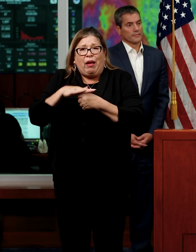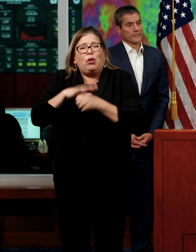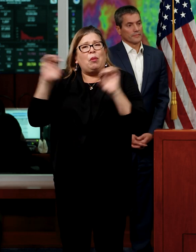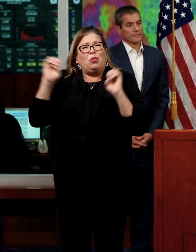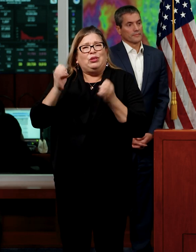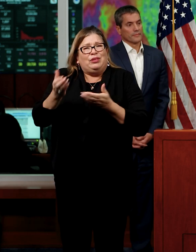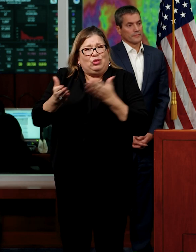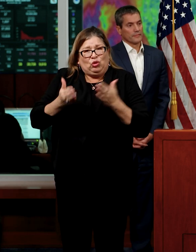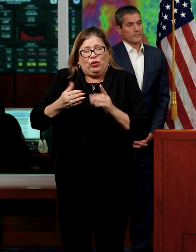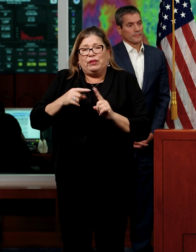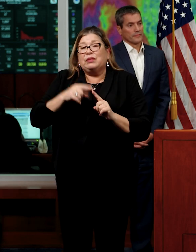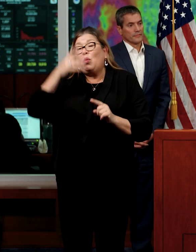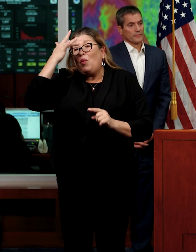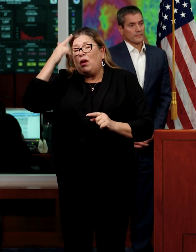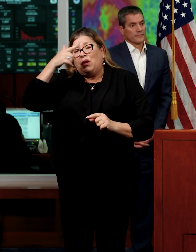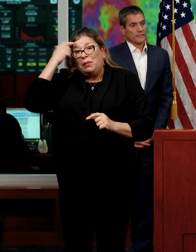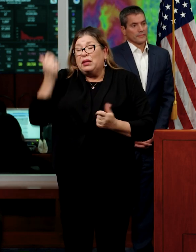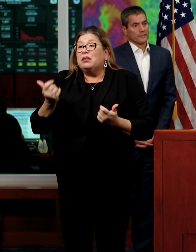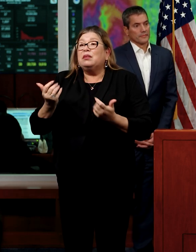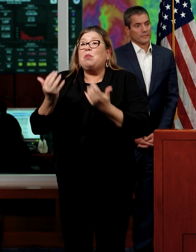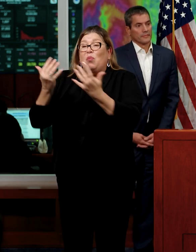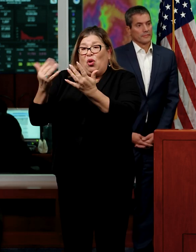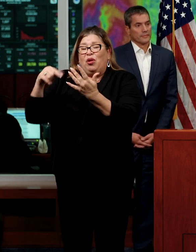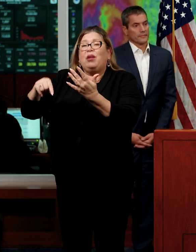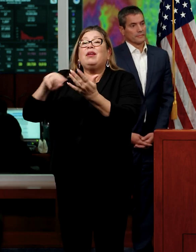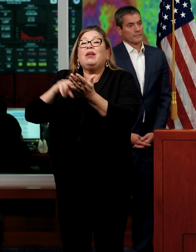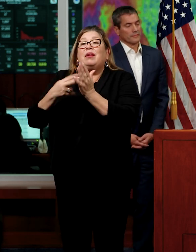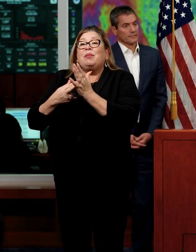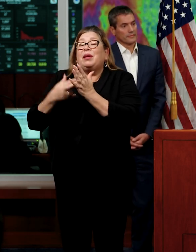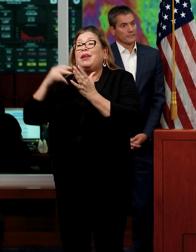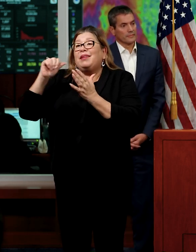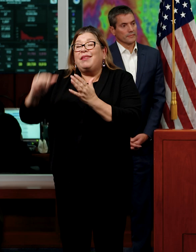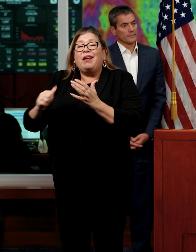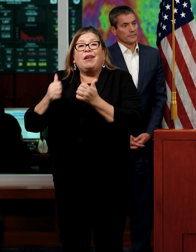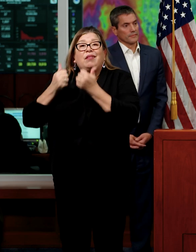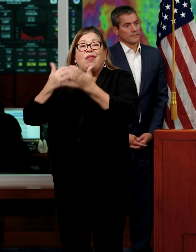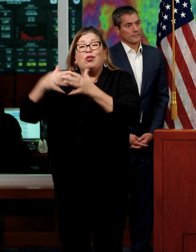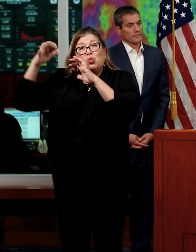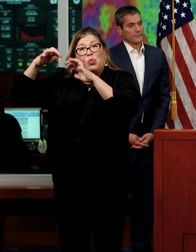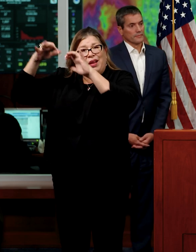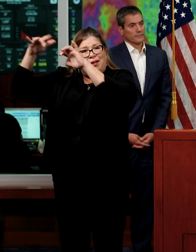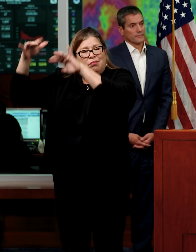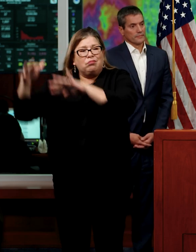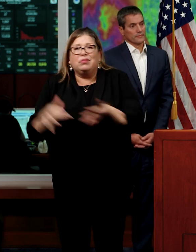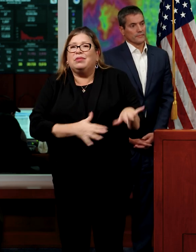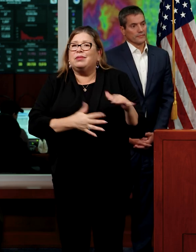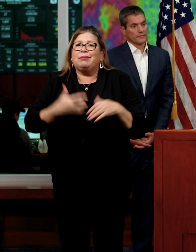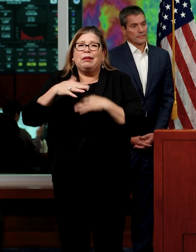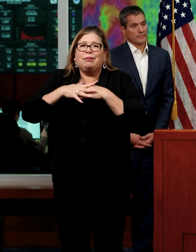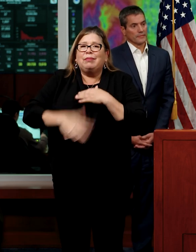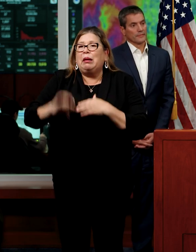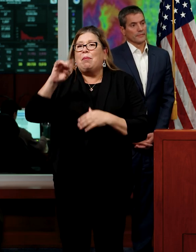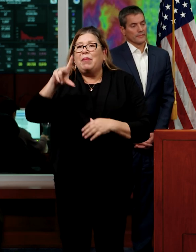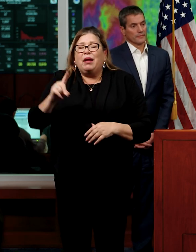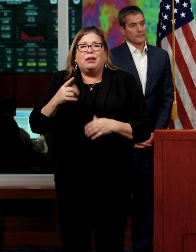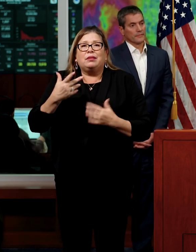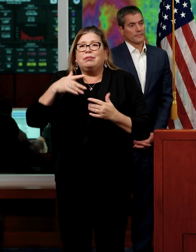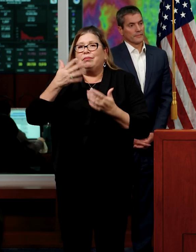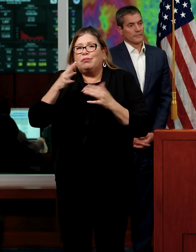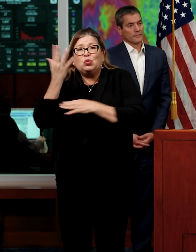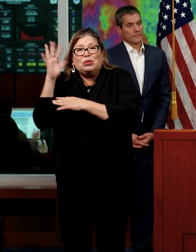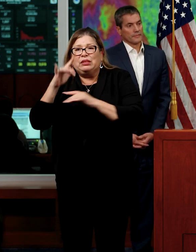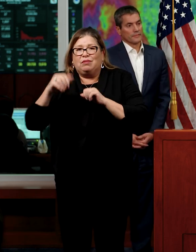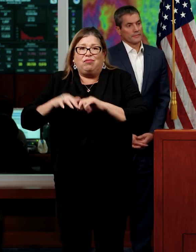These kinds of events can trigger mudslides and significant debris flow. So be ready to evacuate as needed.